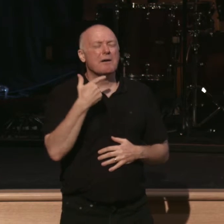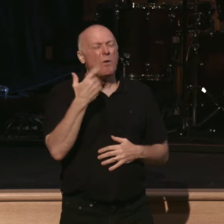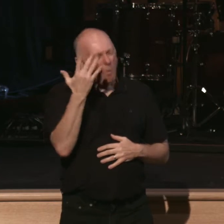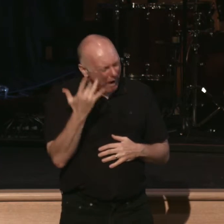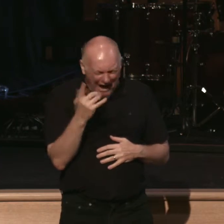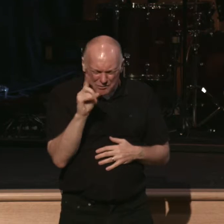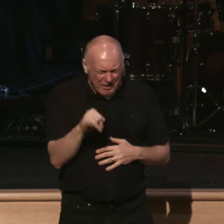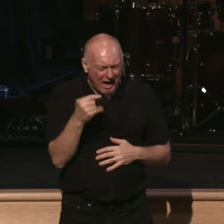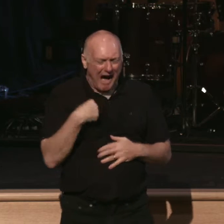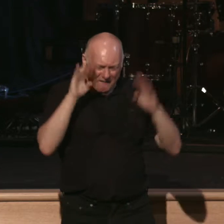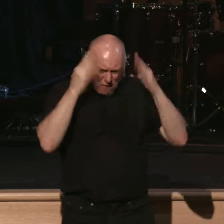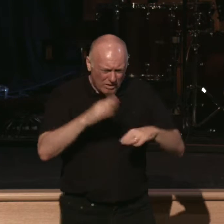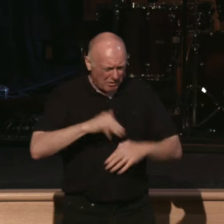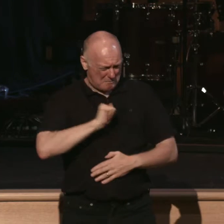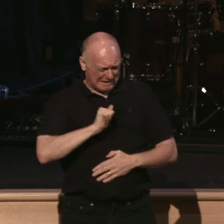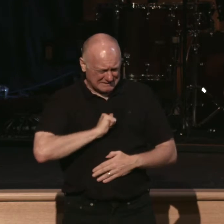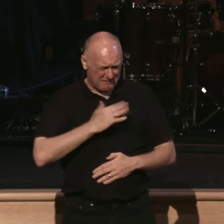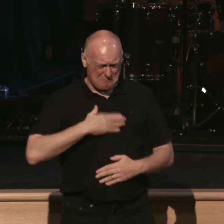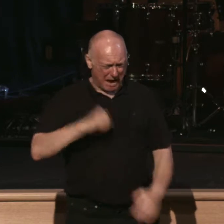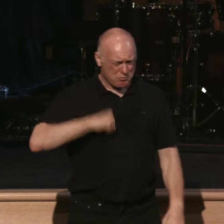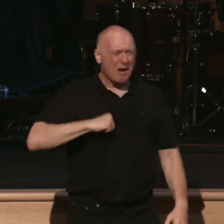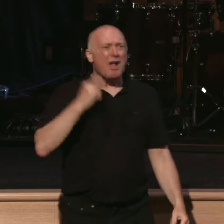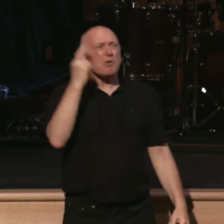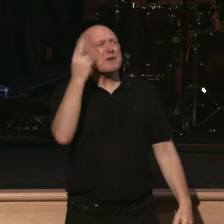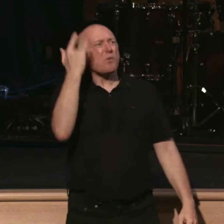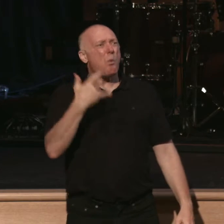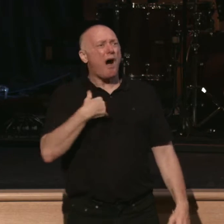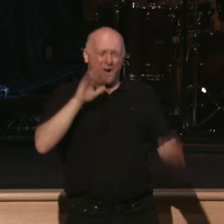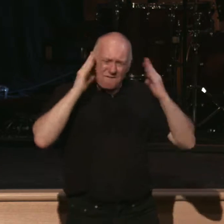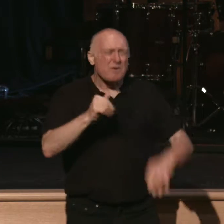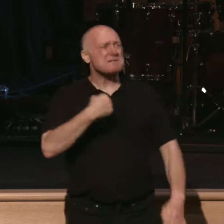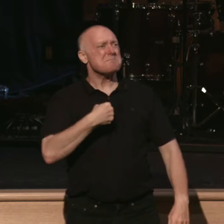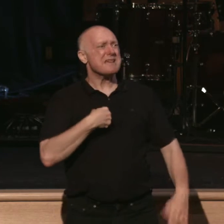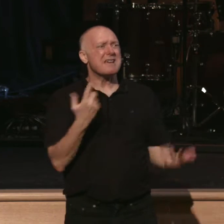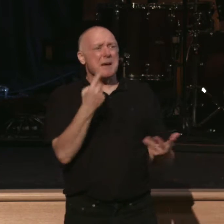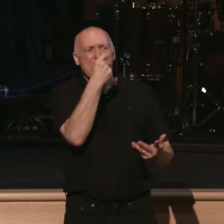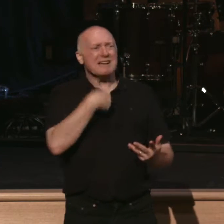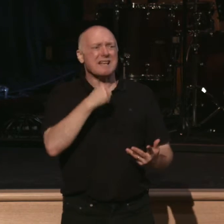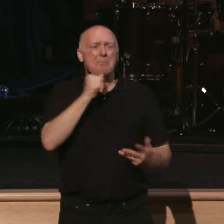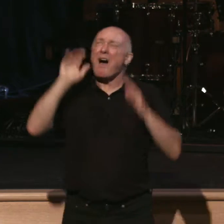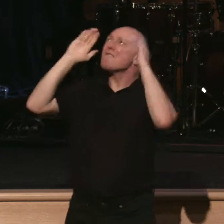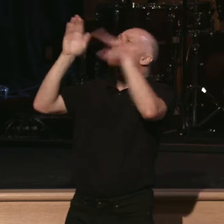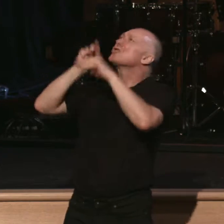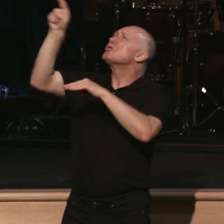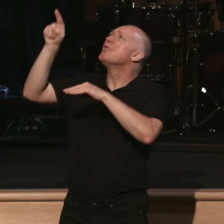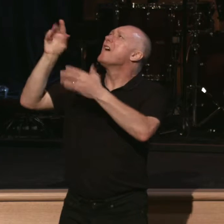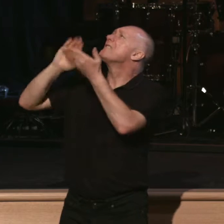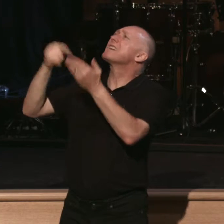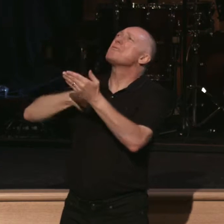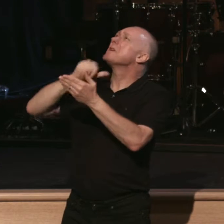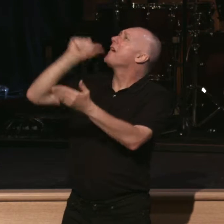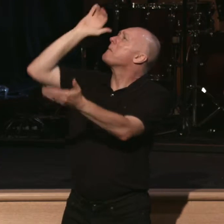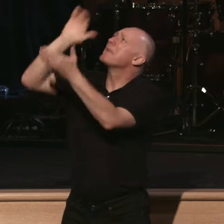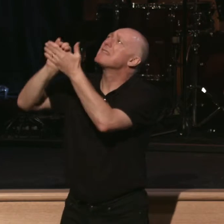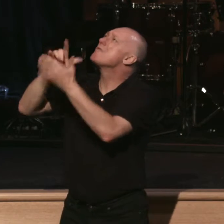Lord forgive me for my pride. And the reason I'm so focused on me is because I'm not focused on you. Forgive me for my unbelief. Lord who are you?